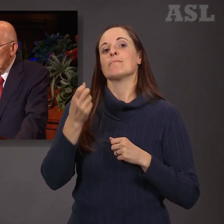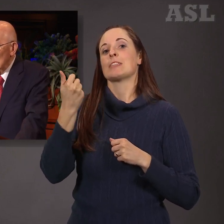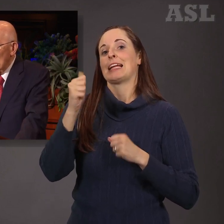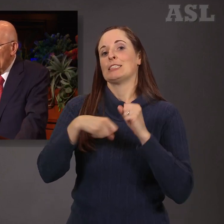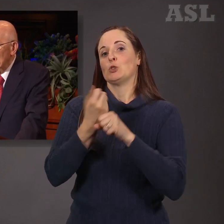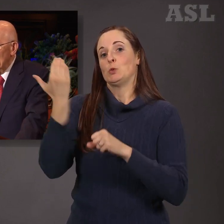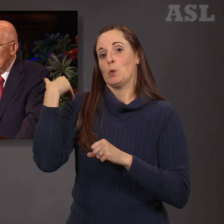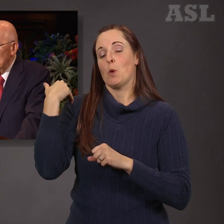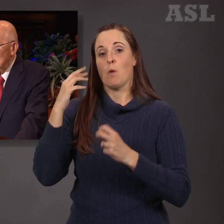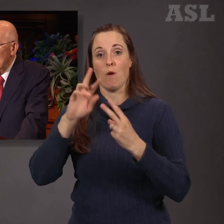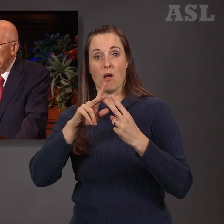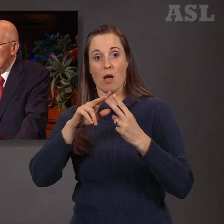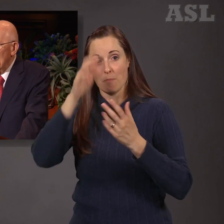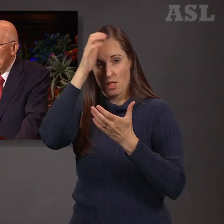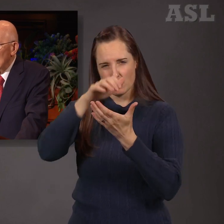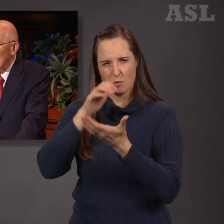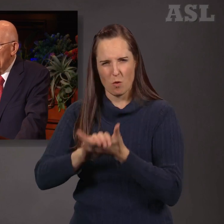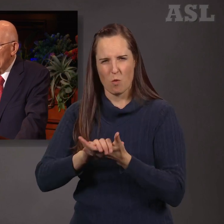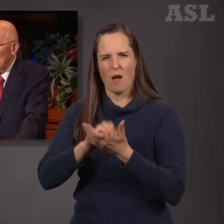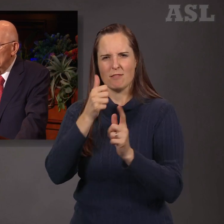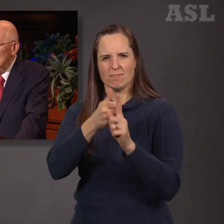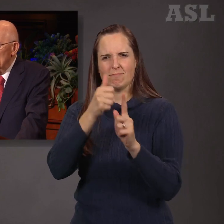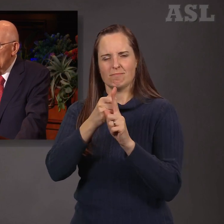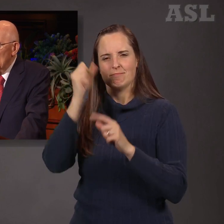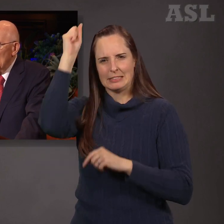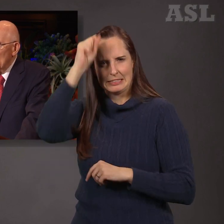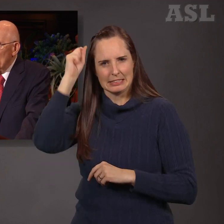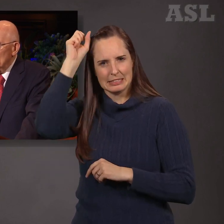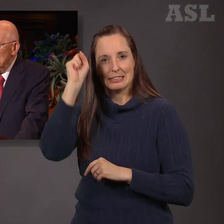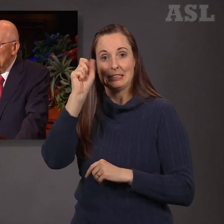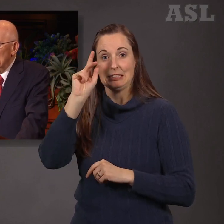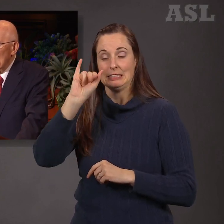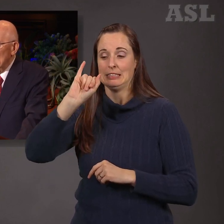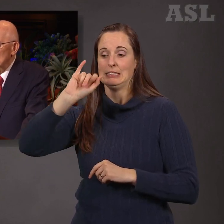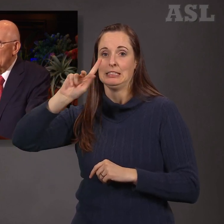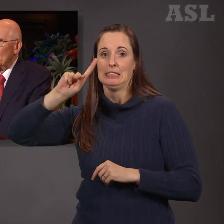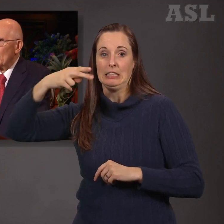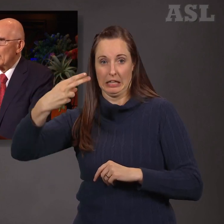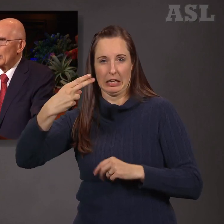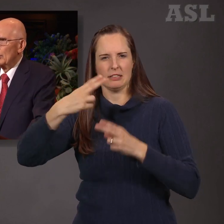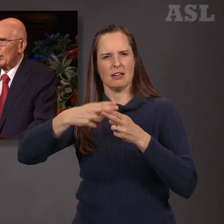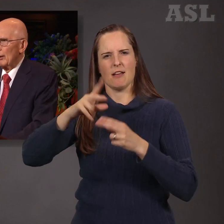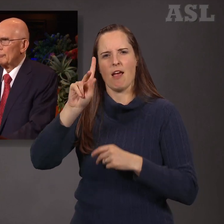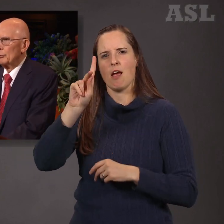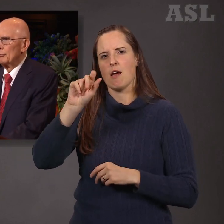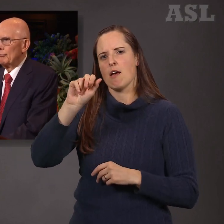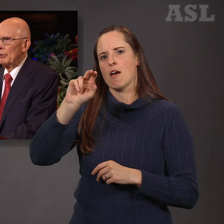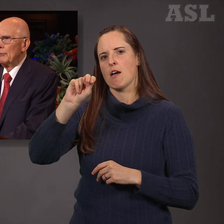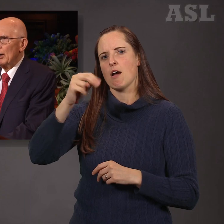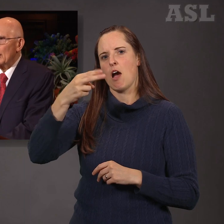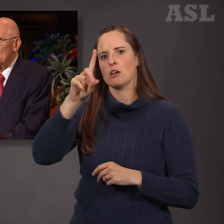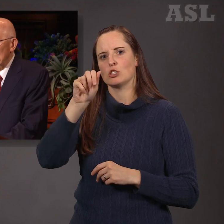and wife in the United Arab Emirates, personally launched a remarkable effort to feed the hungry.